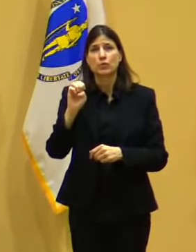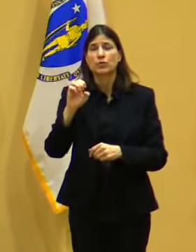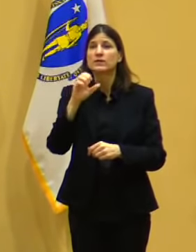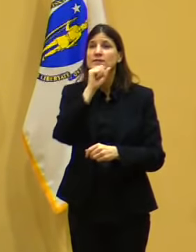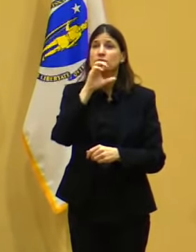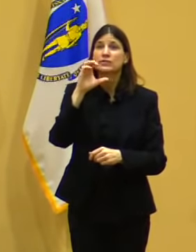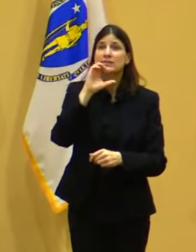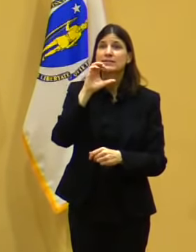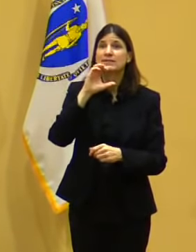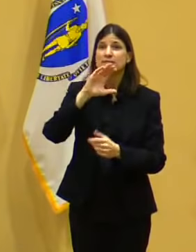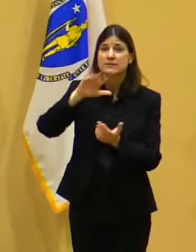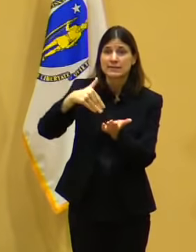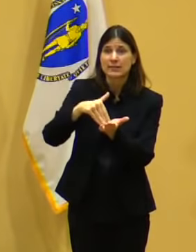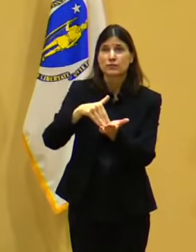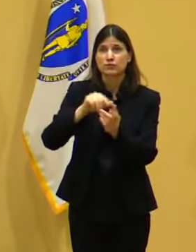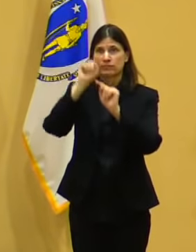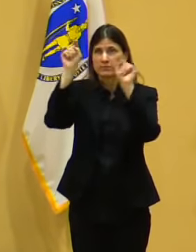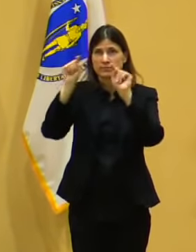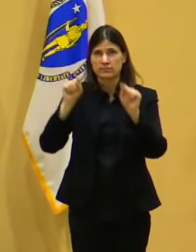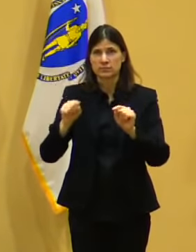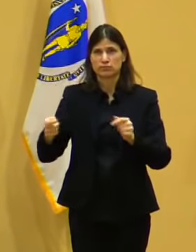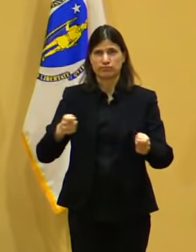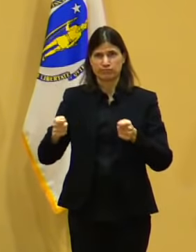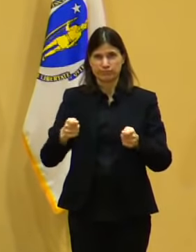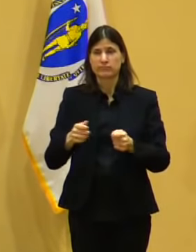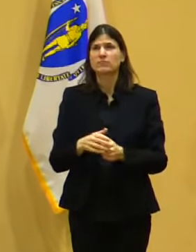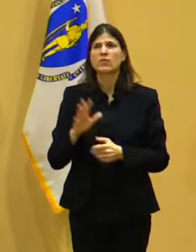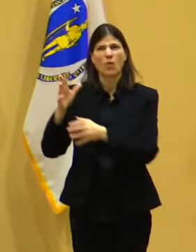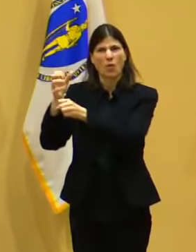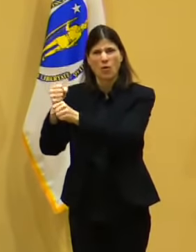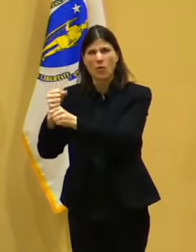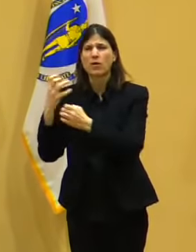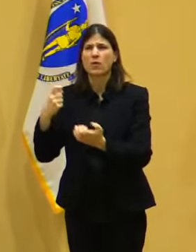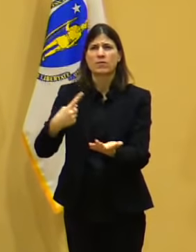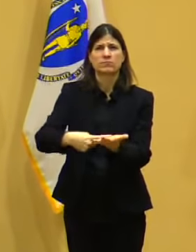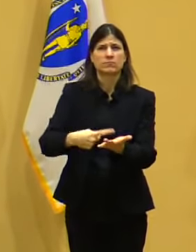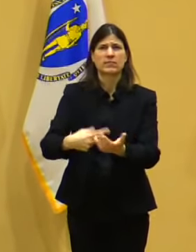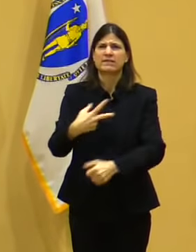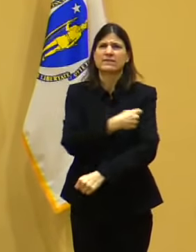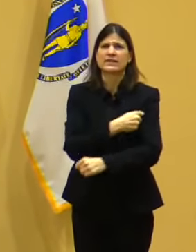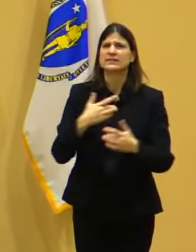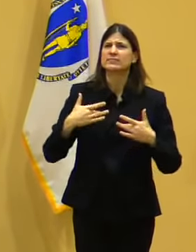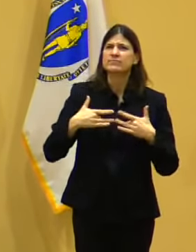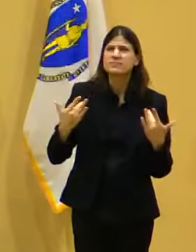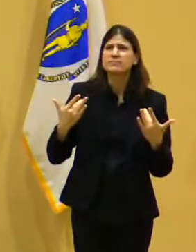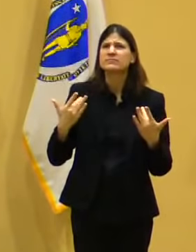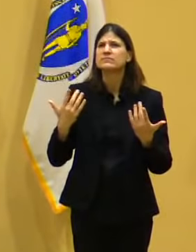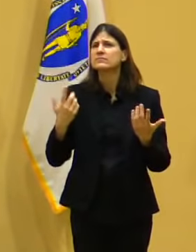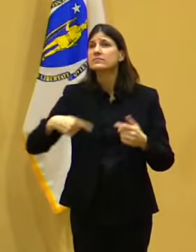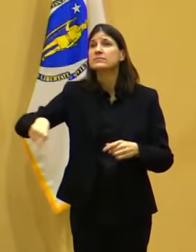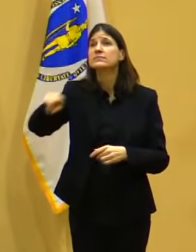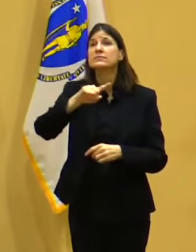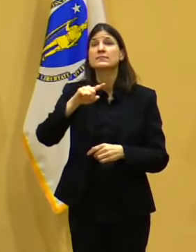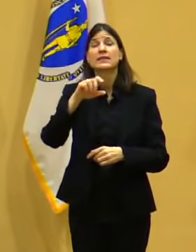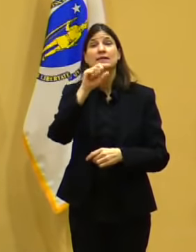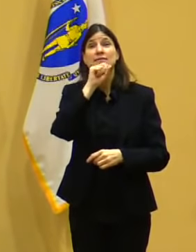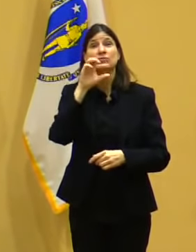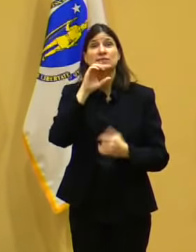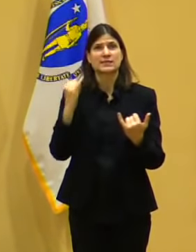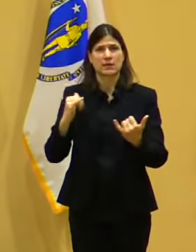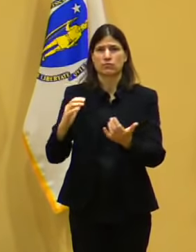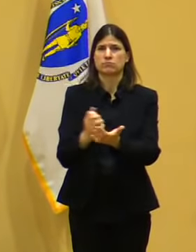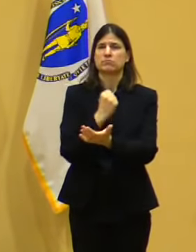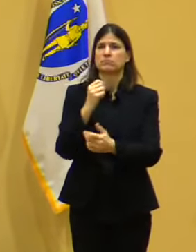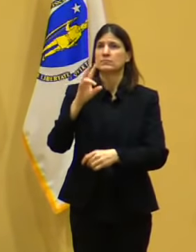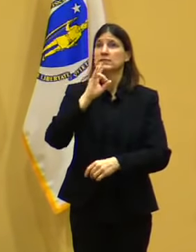locations and some changes to support 75-year-old residents getting a COVID-19 vaccine at a mass vaccination site.